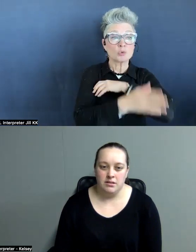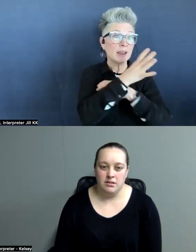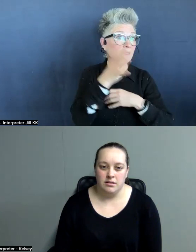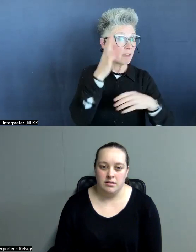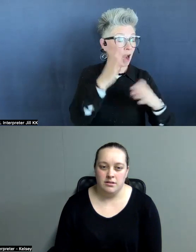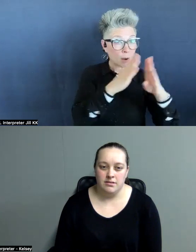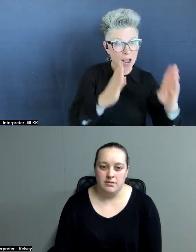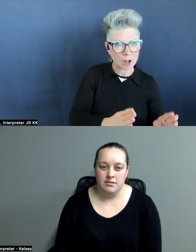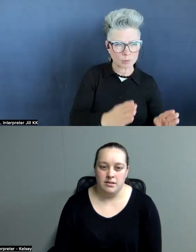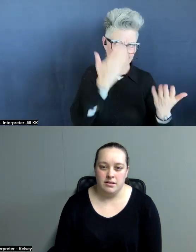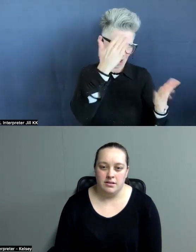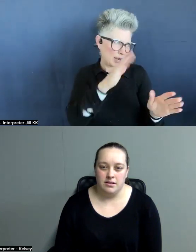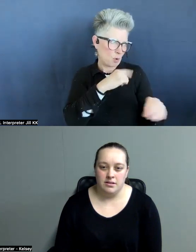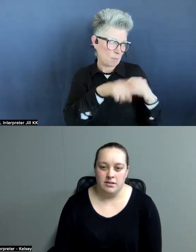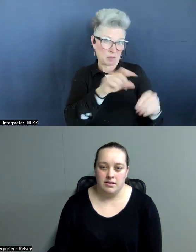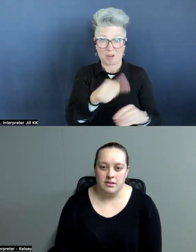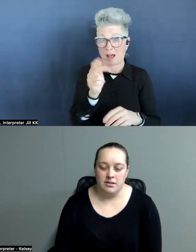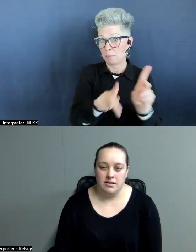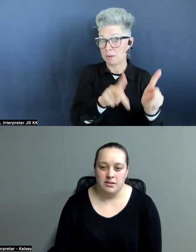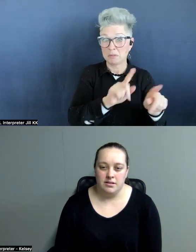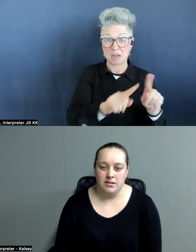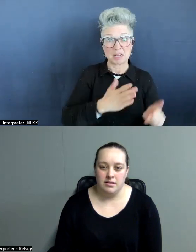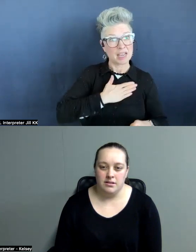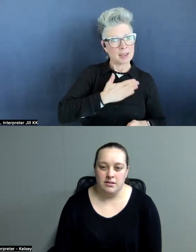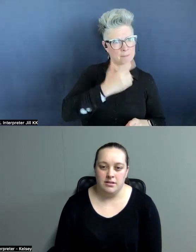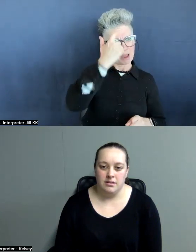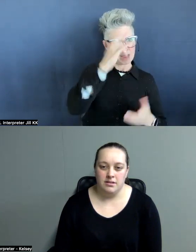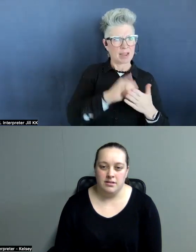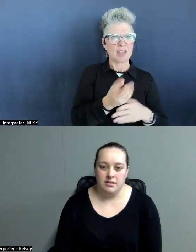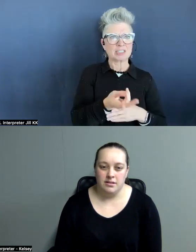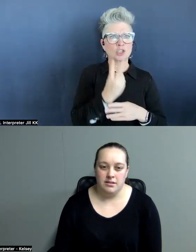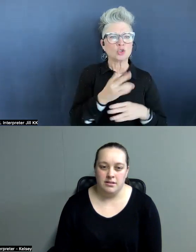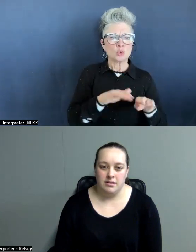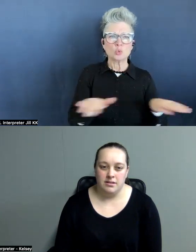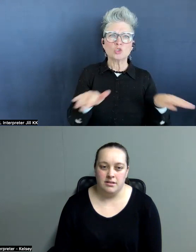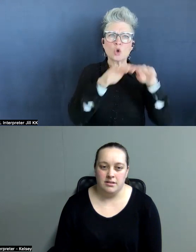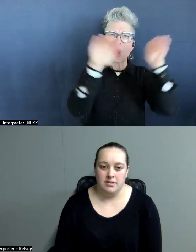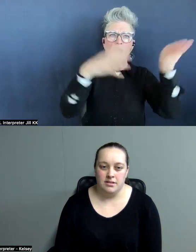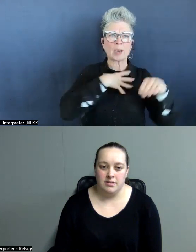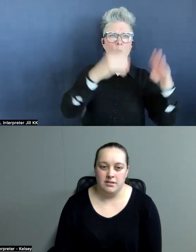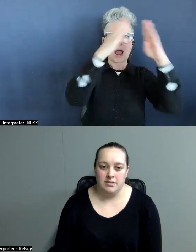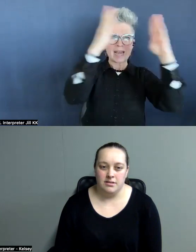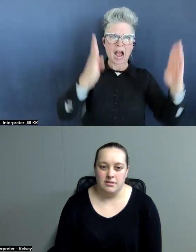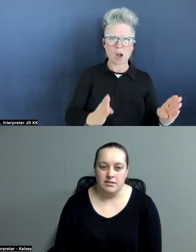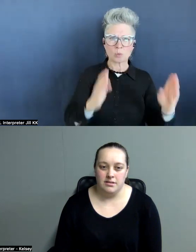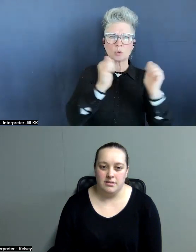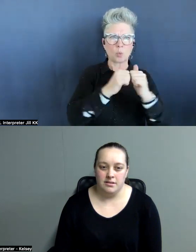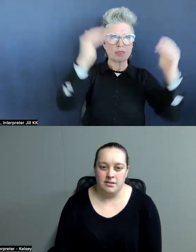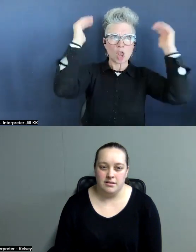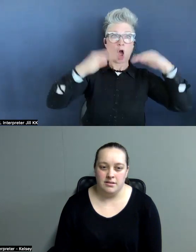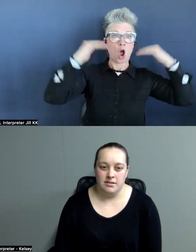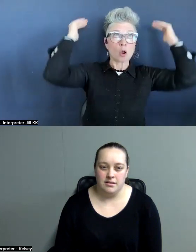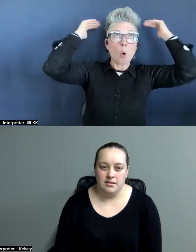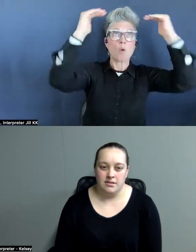You know, I don't know about everybody else, but in my mind, that's a two story white house with the long overhang porch